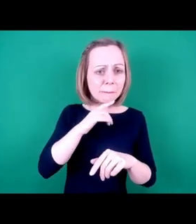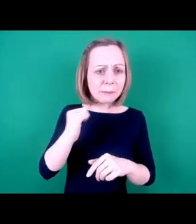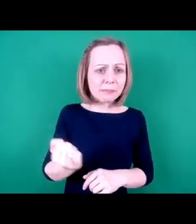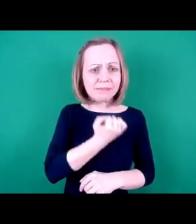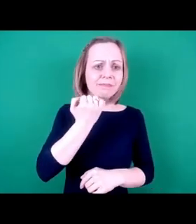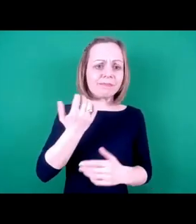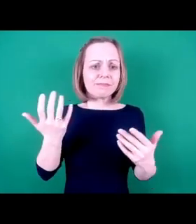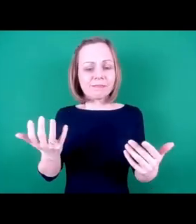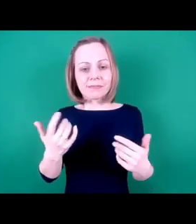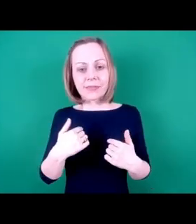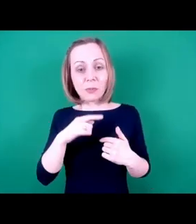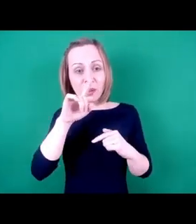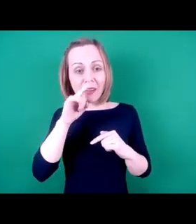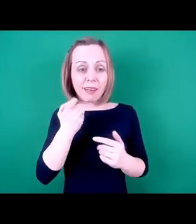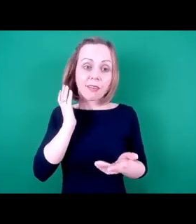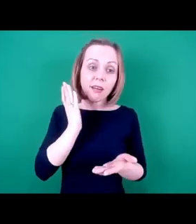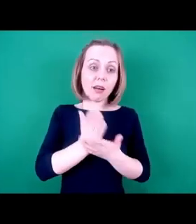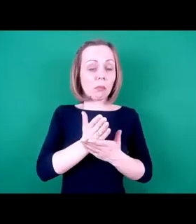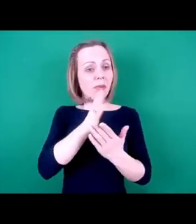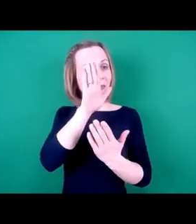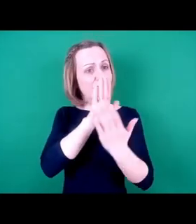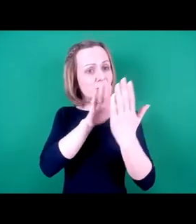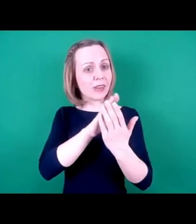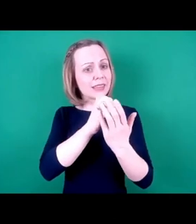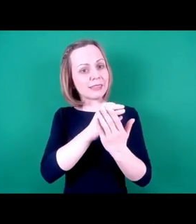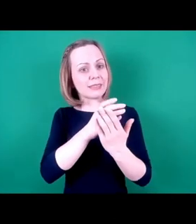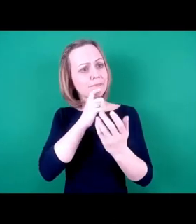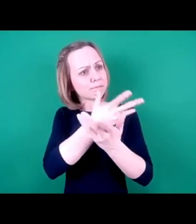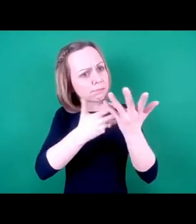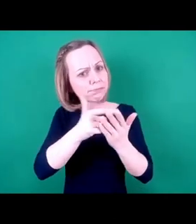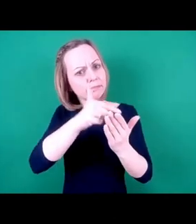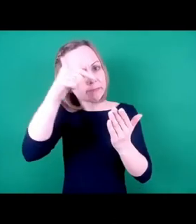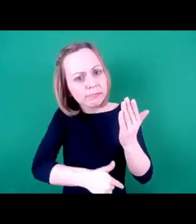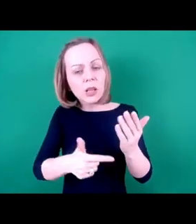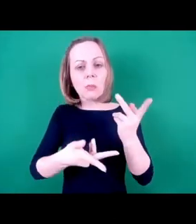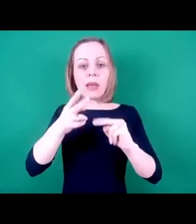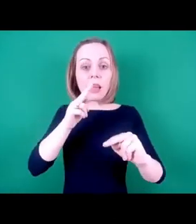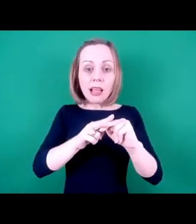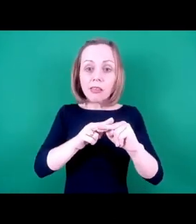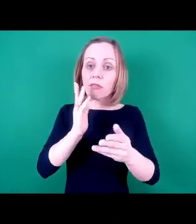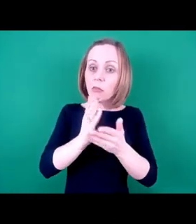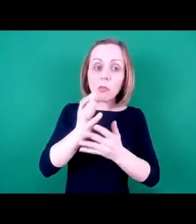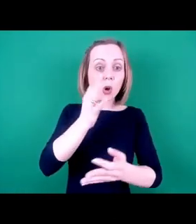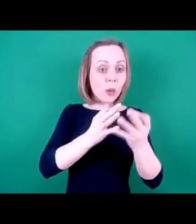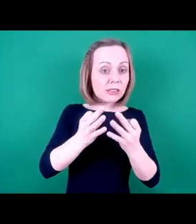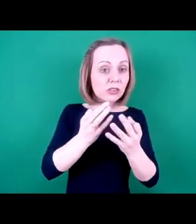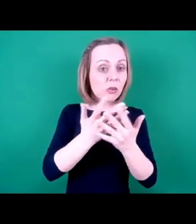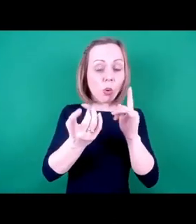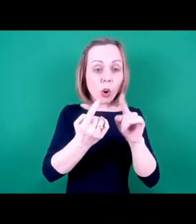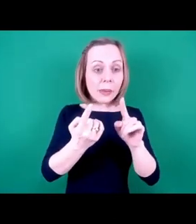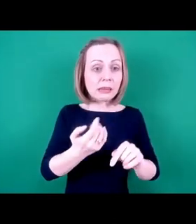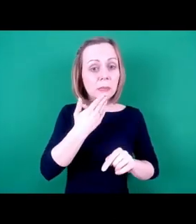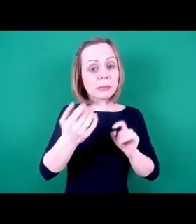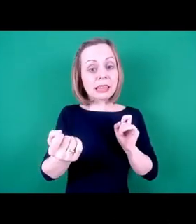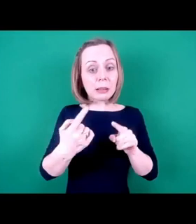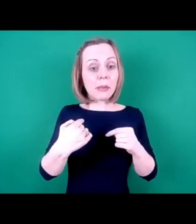shame also that we can't meet in the flesh and have a wider discussion. But if you do have a question or comment, please send an email